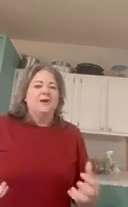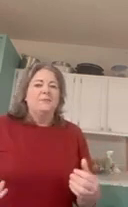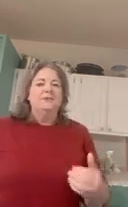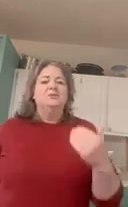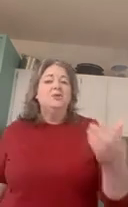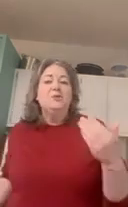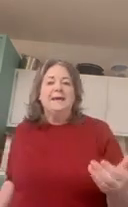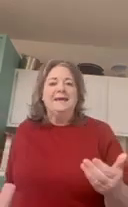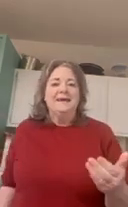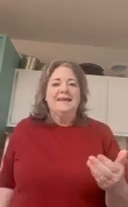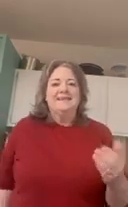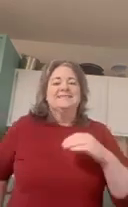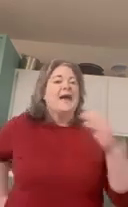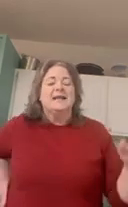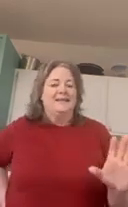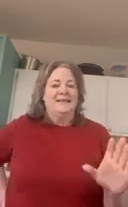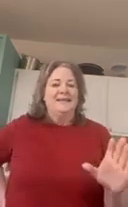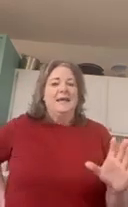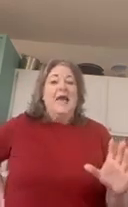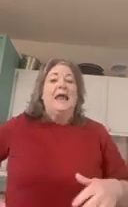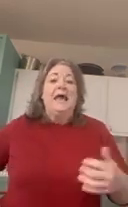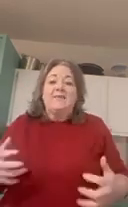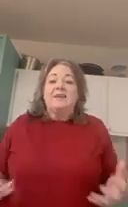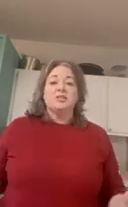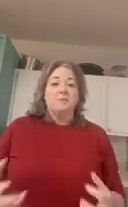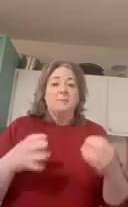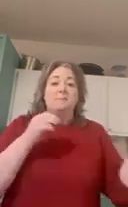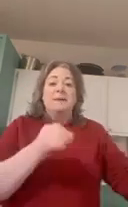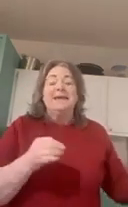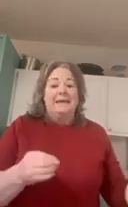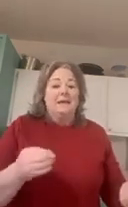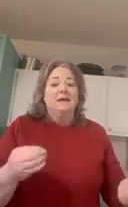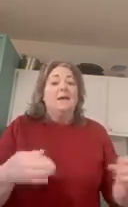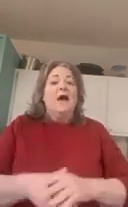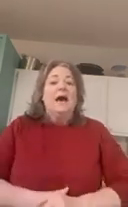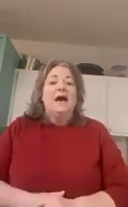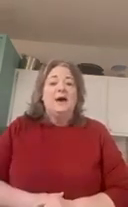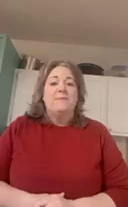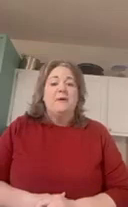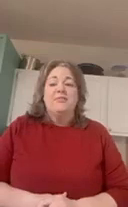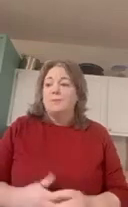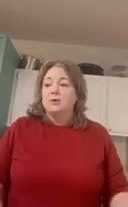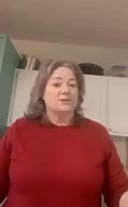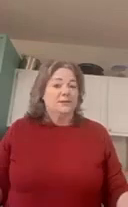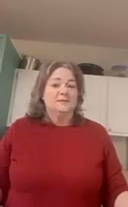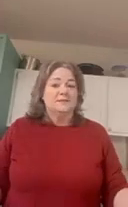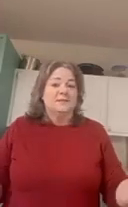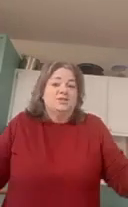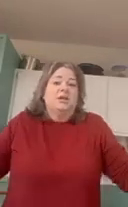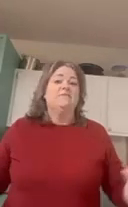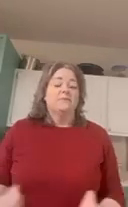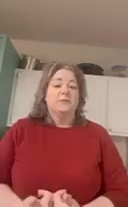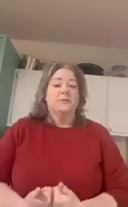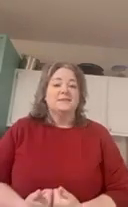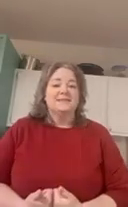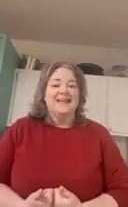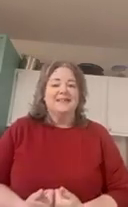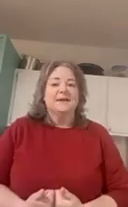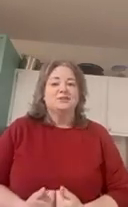been doing exactly and i've actually been being um the person to achieve that the pieces that i'd love to